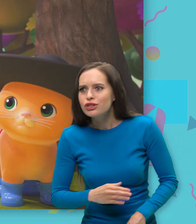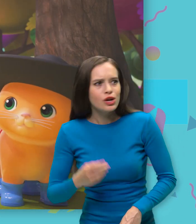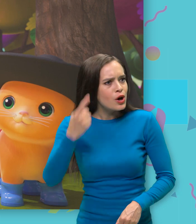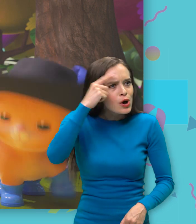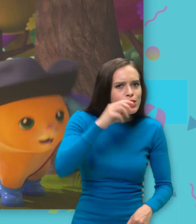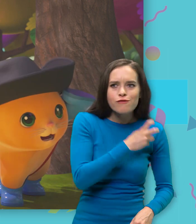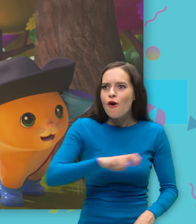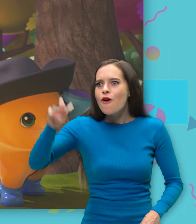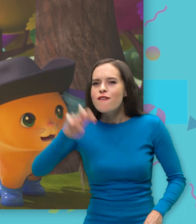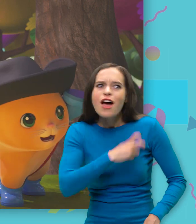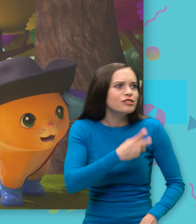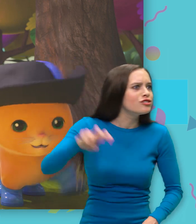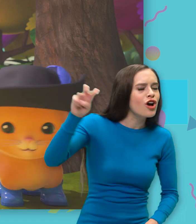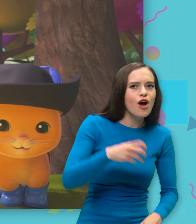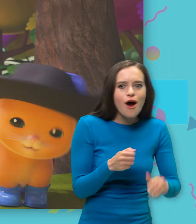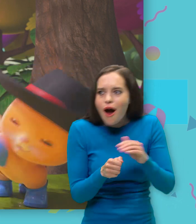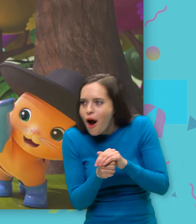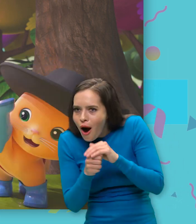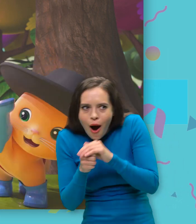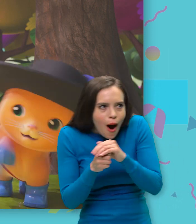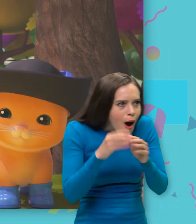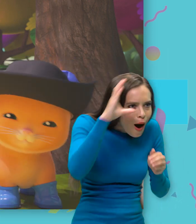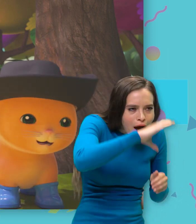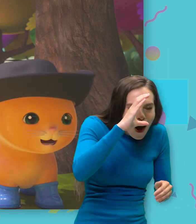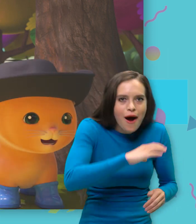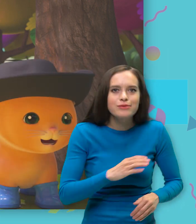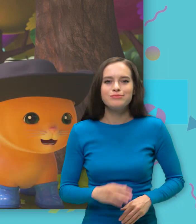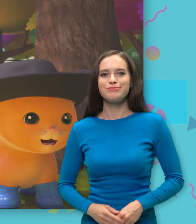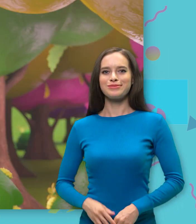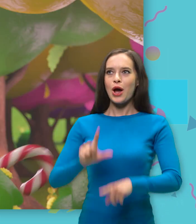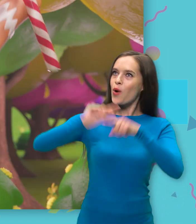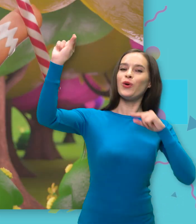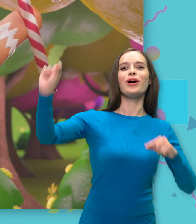Looking for adventure Looking for adventure Off we go